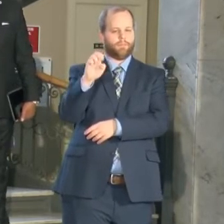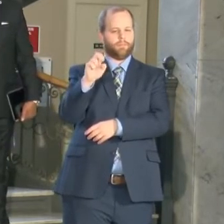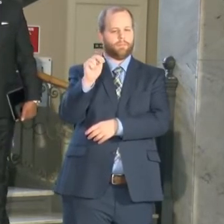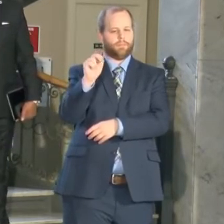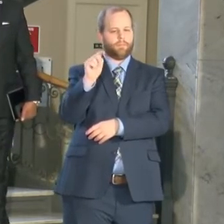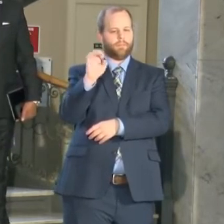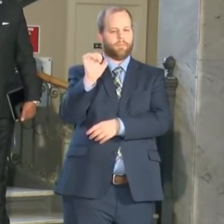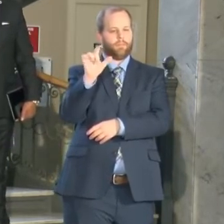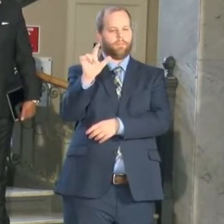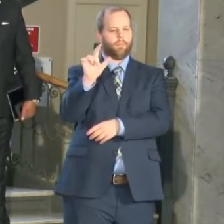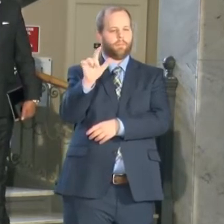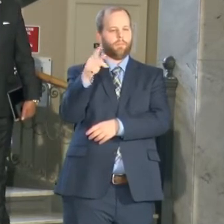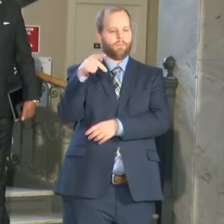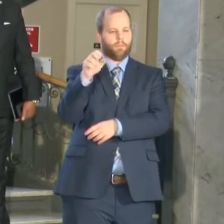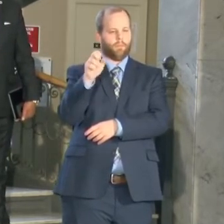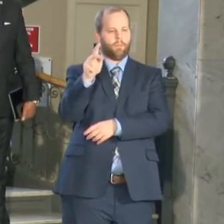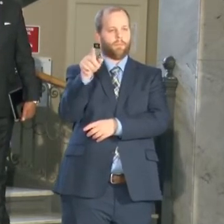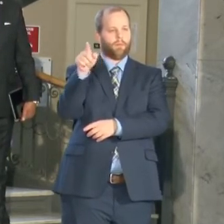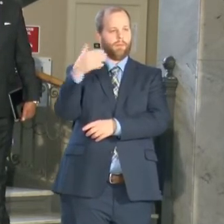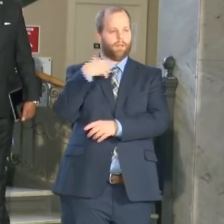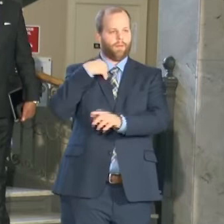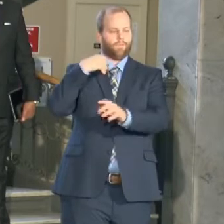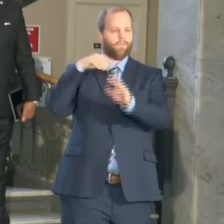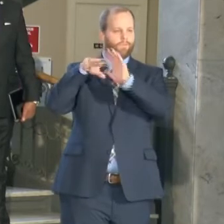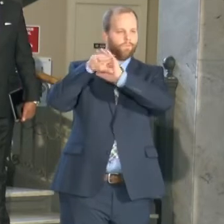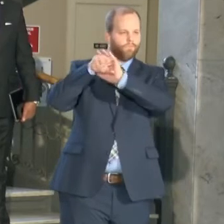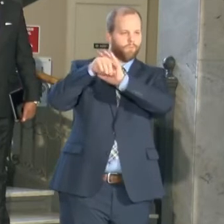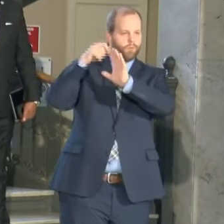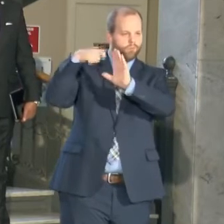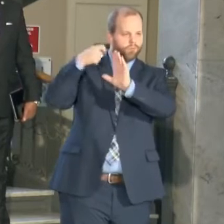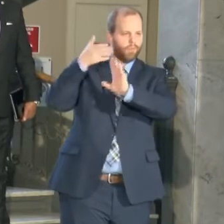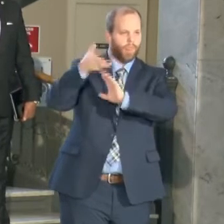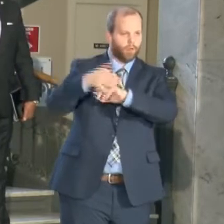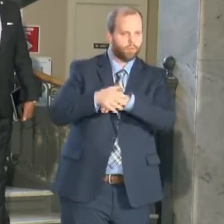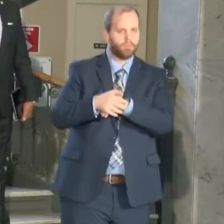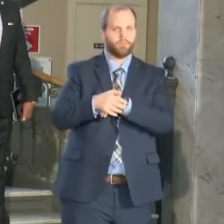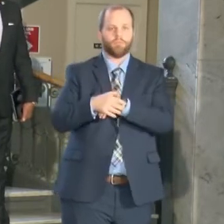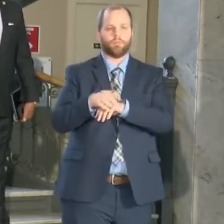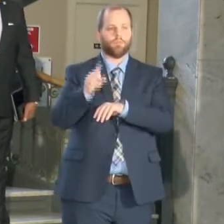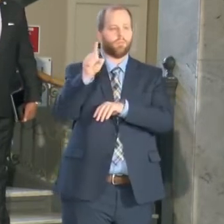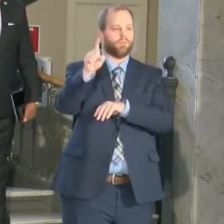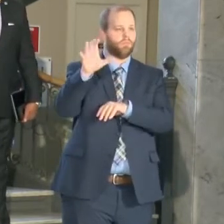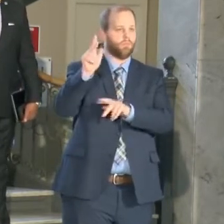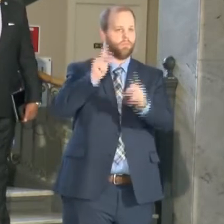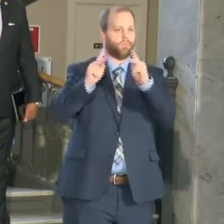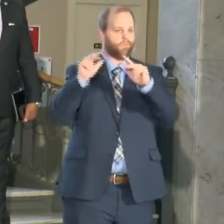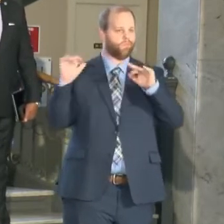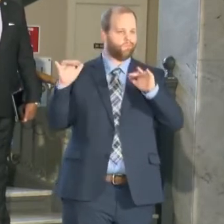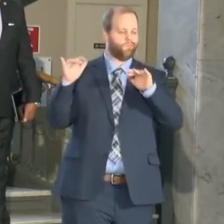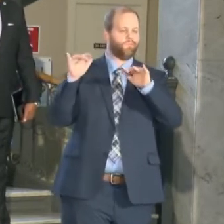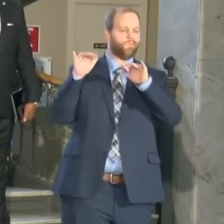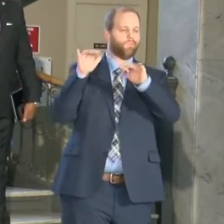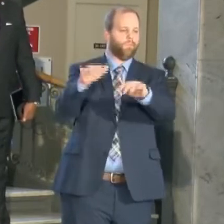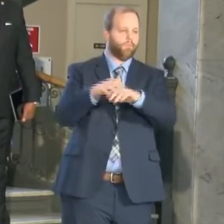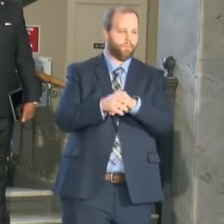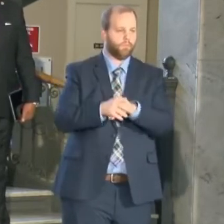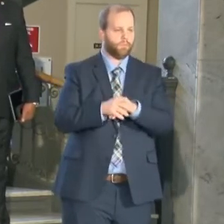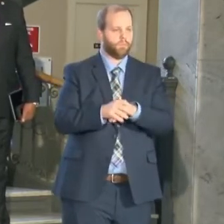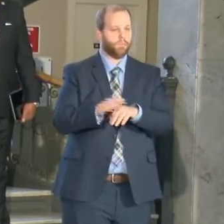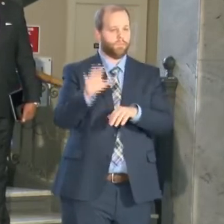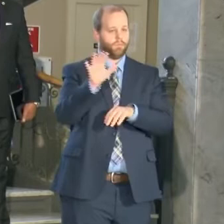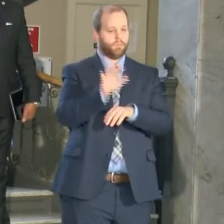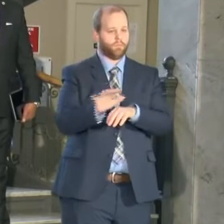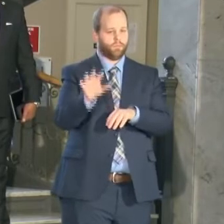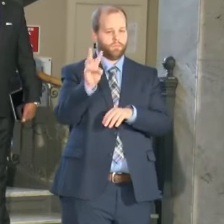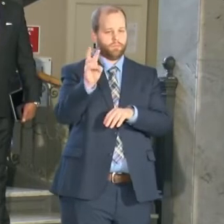shoot there. Amazing video shoot. We had almost over 100 attendees. About 60 of those attendees